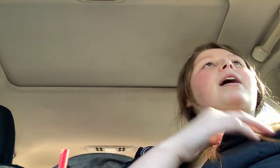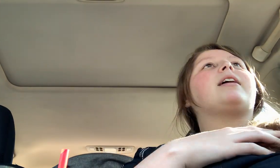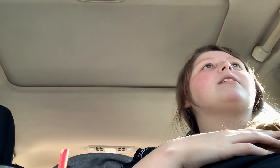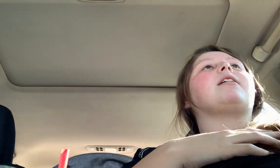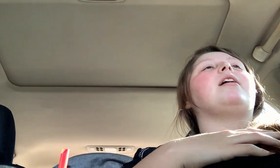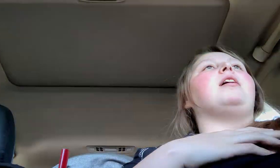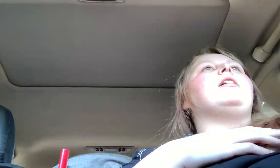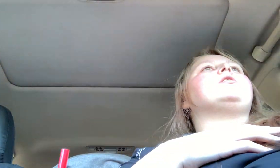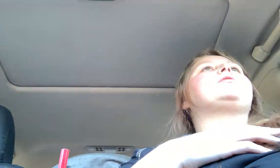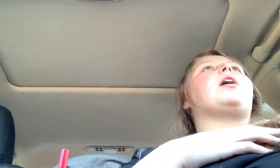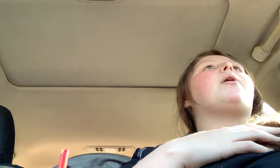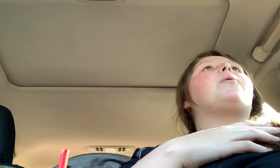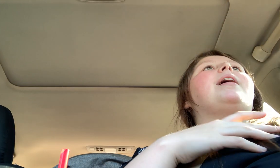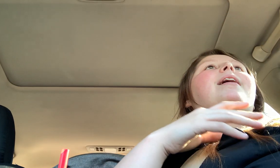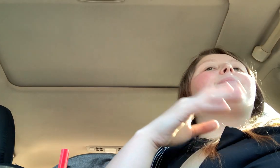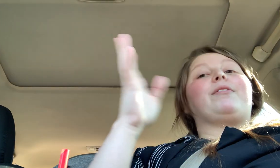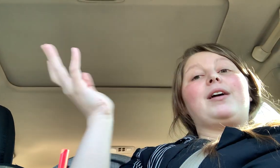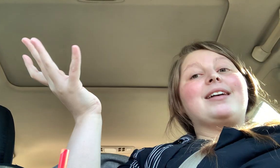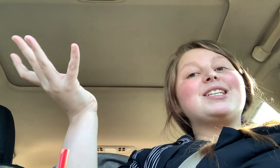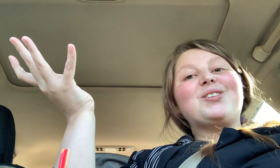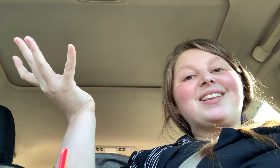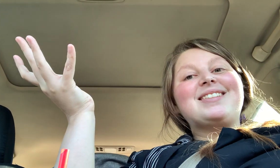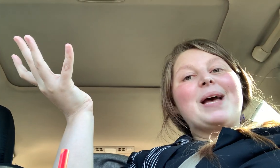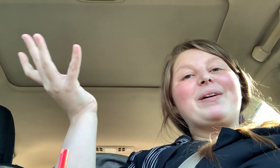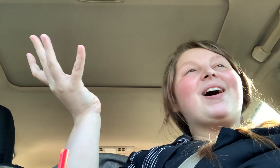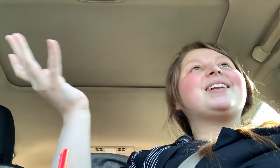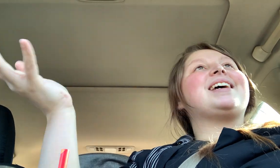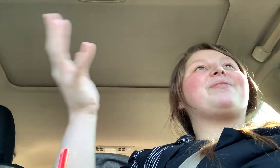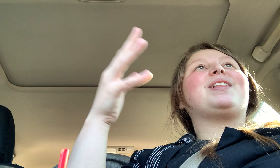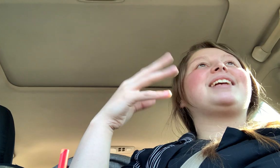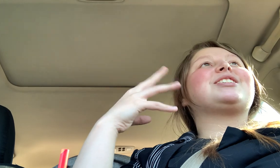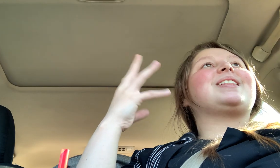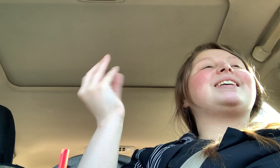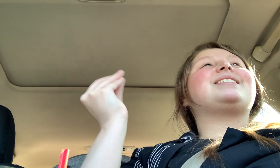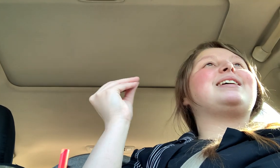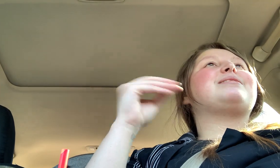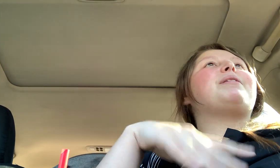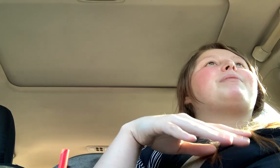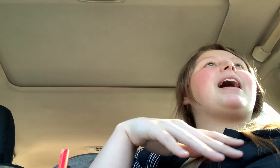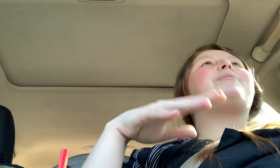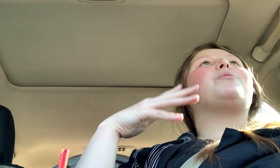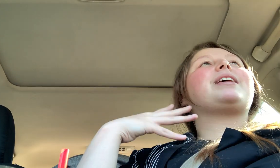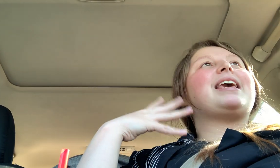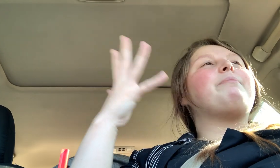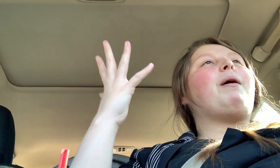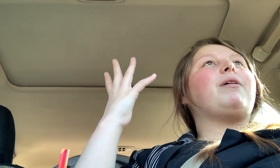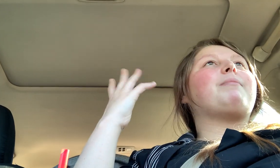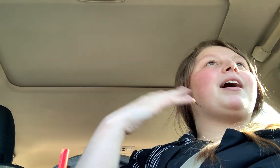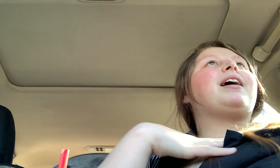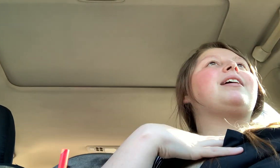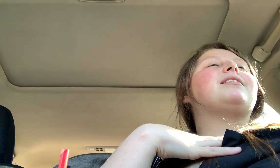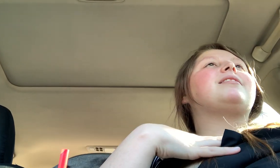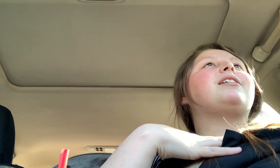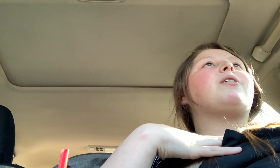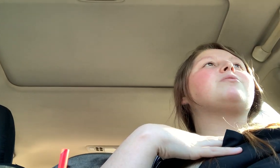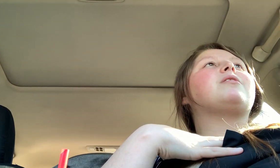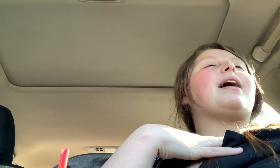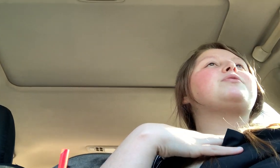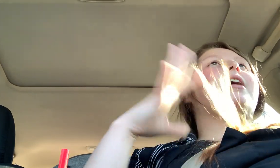hectic. So if you guys enjoy this type of content, if you like just listening to me blab and you want to keep up with my, you know, lifestyle